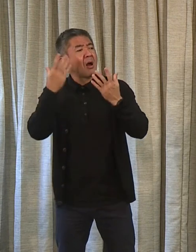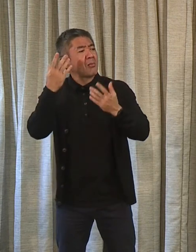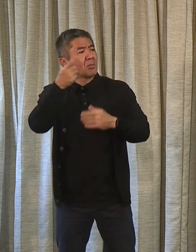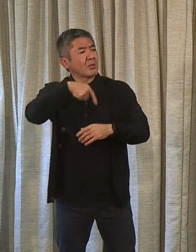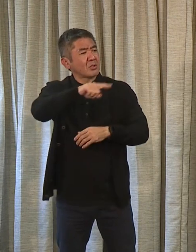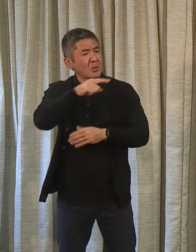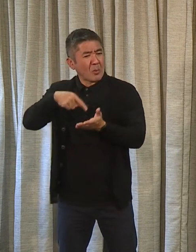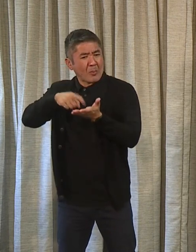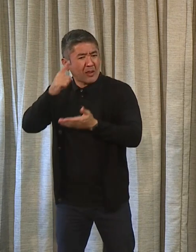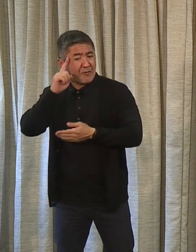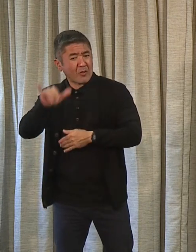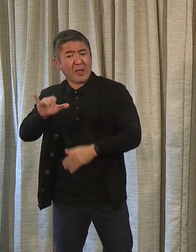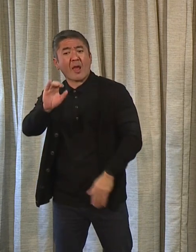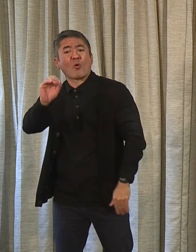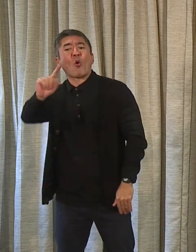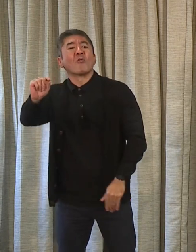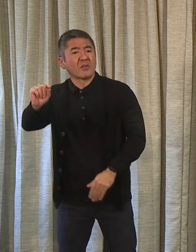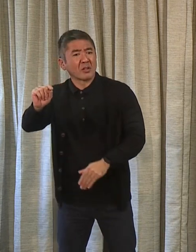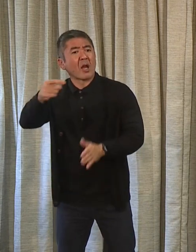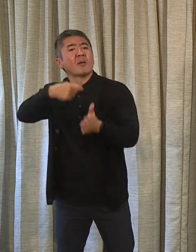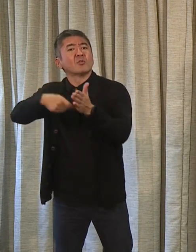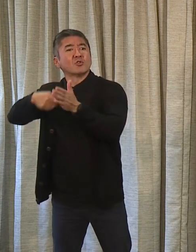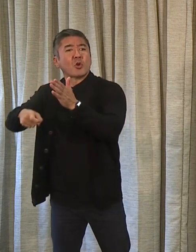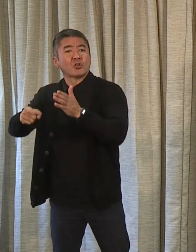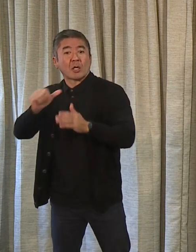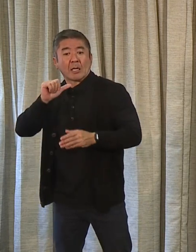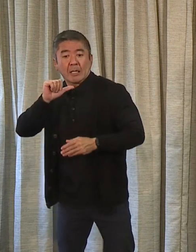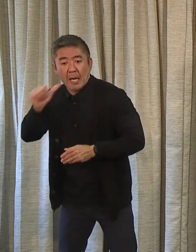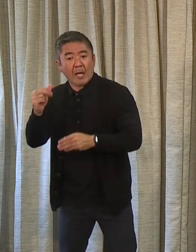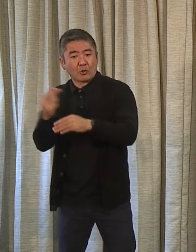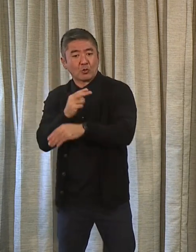charges that couldn't be billed to CARES?